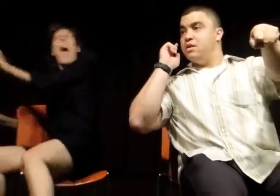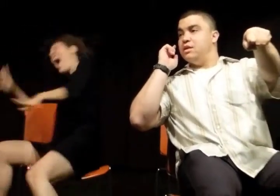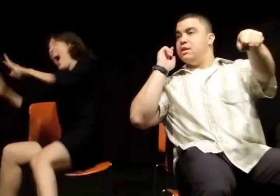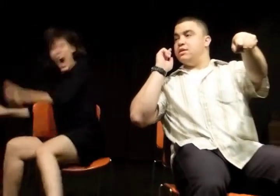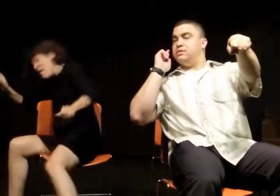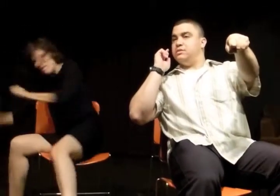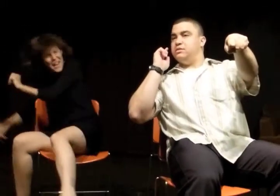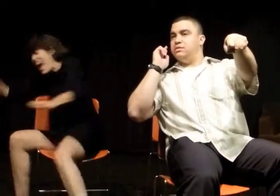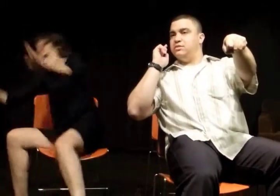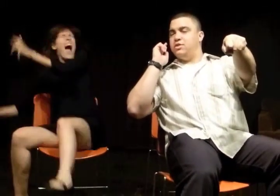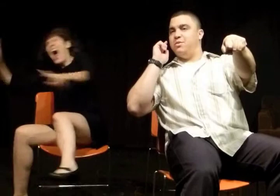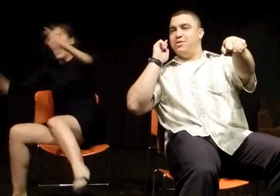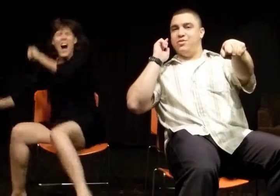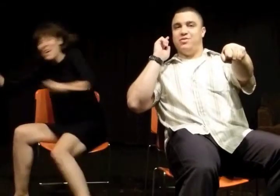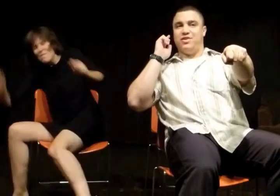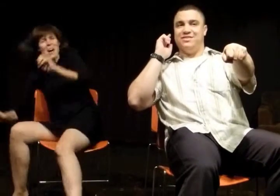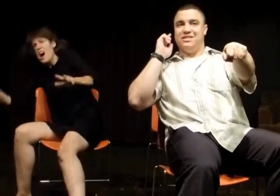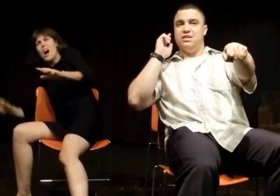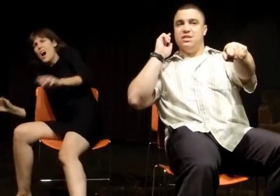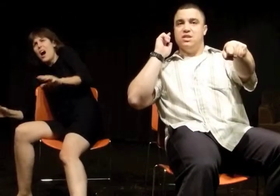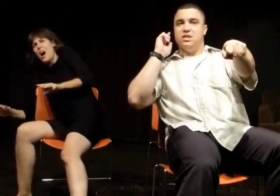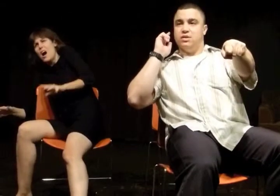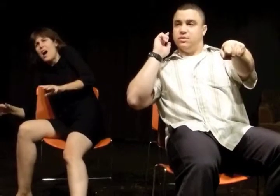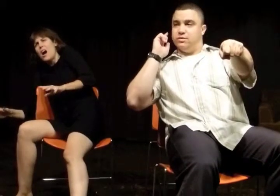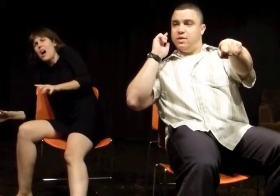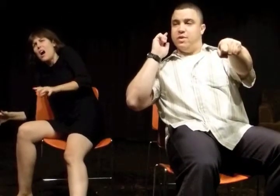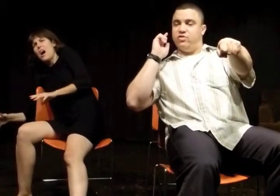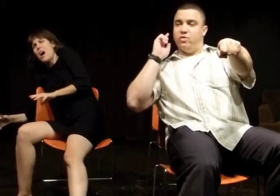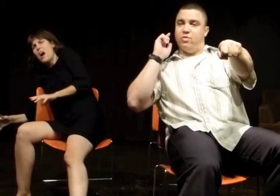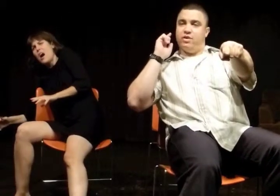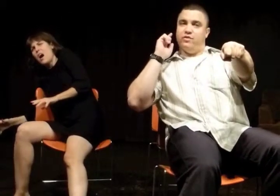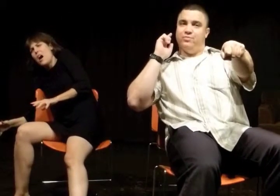Yeah, don't worry, George. They'll make short work of her.